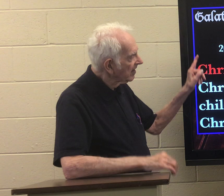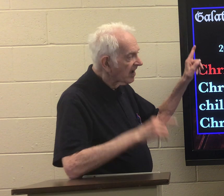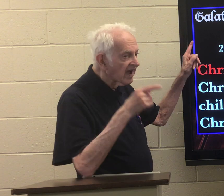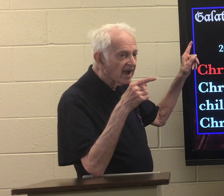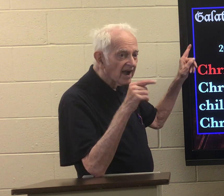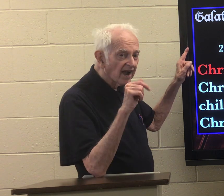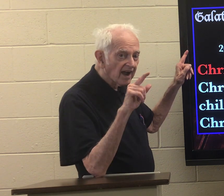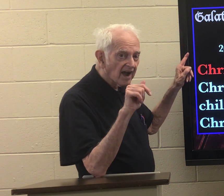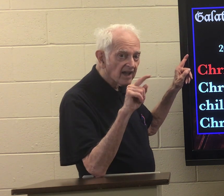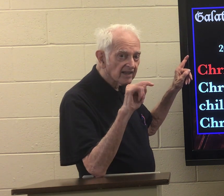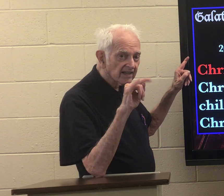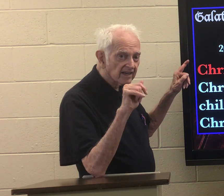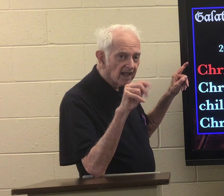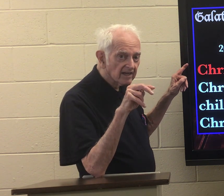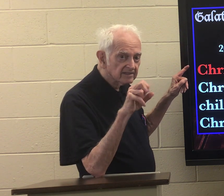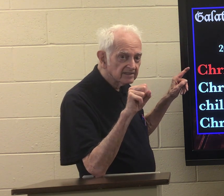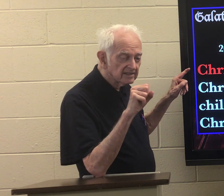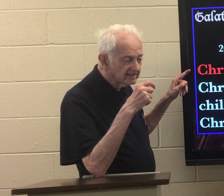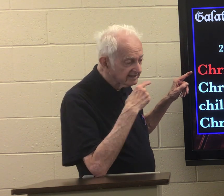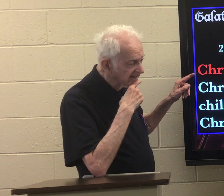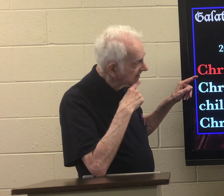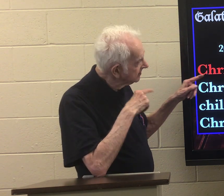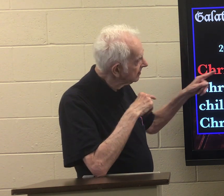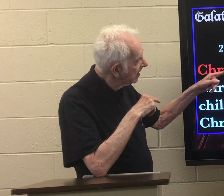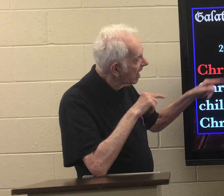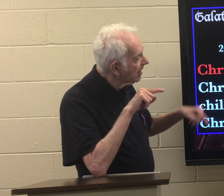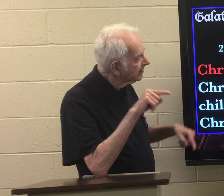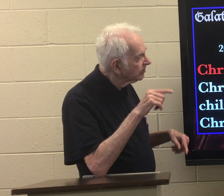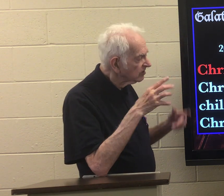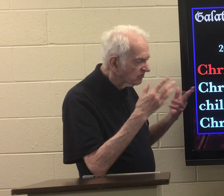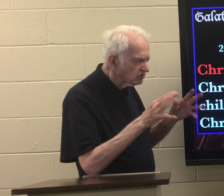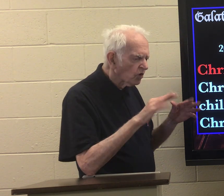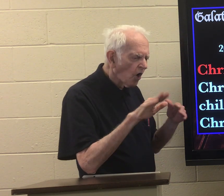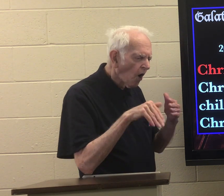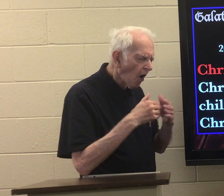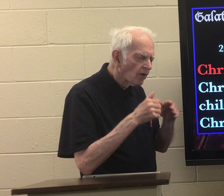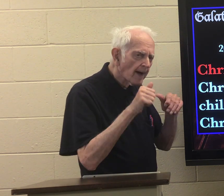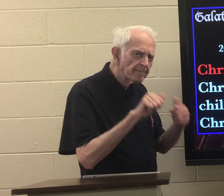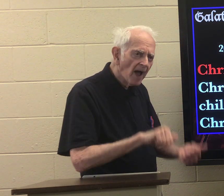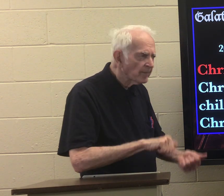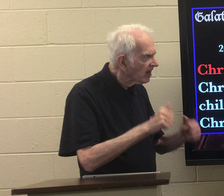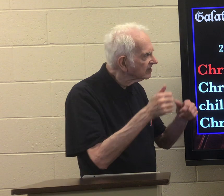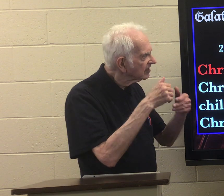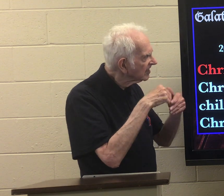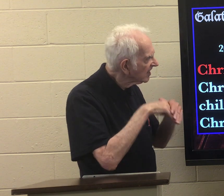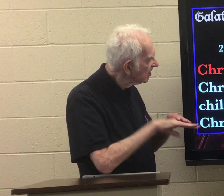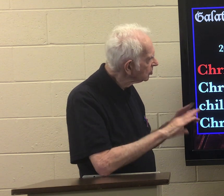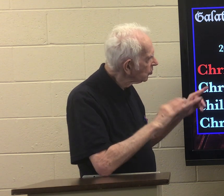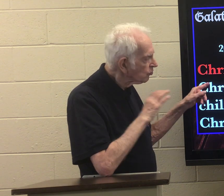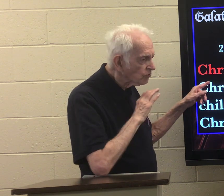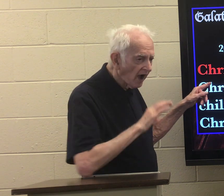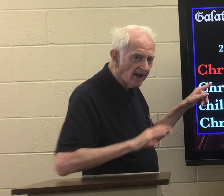in Galatians it says you were all baptized into Christ